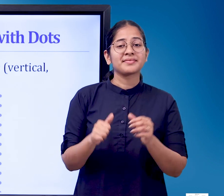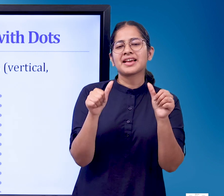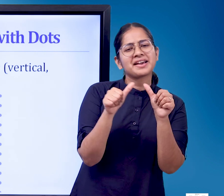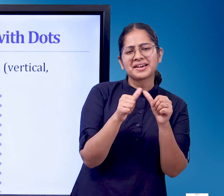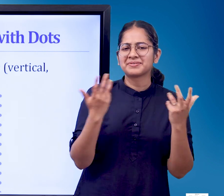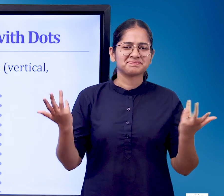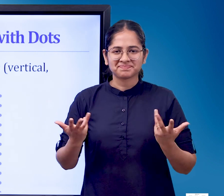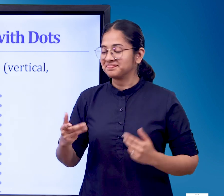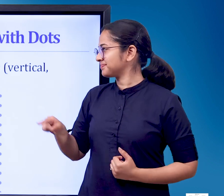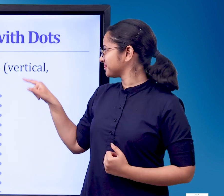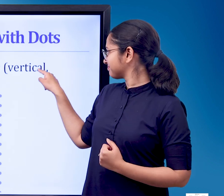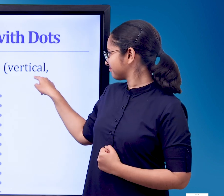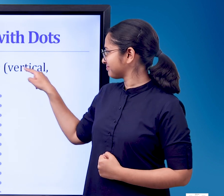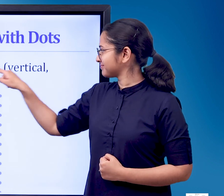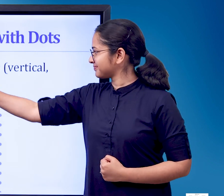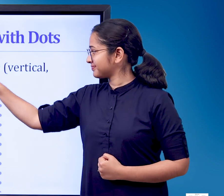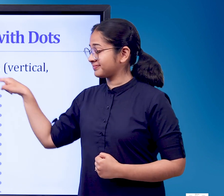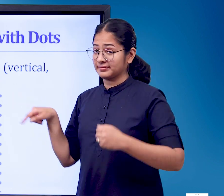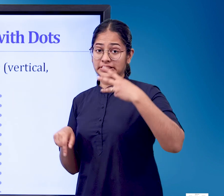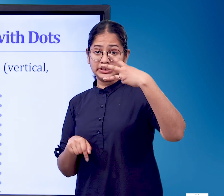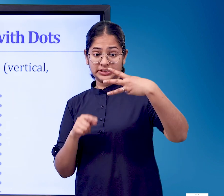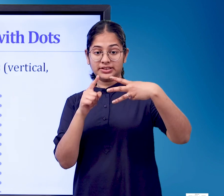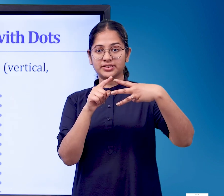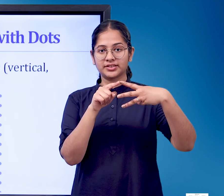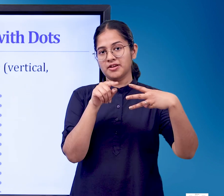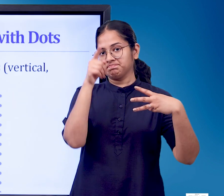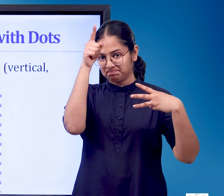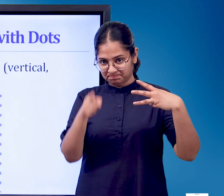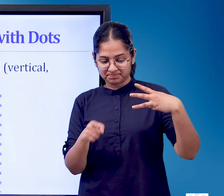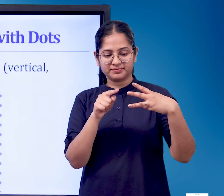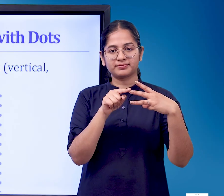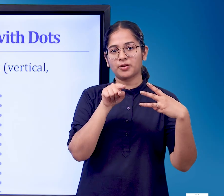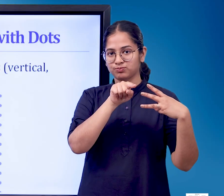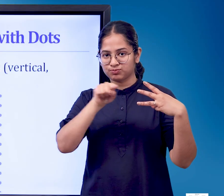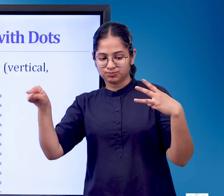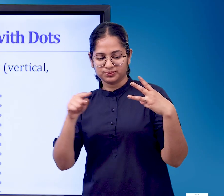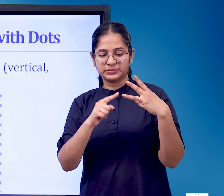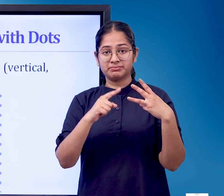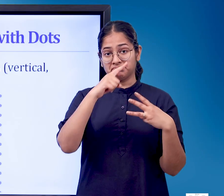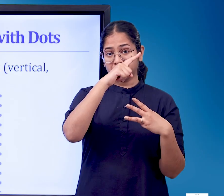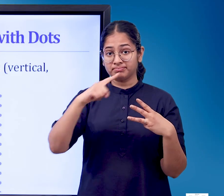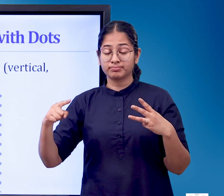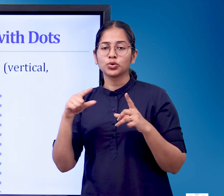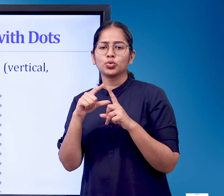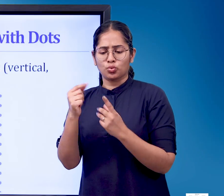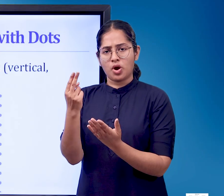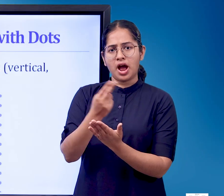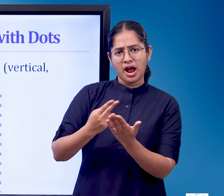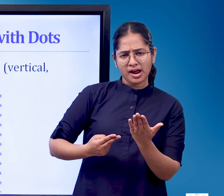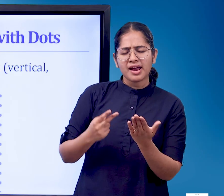A. Make new shapes with straight lines, vertical, horizontal and slanting Here we can see